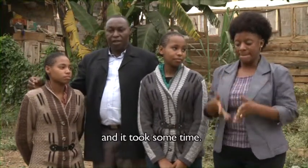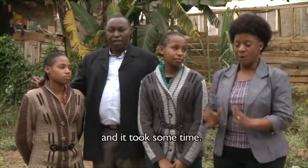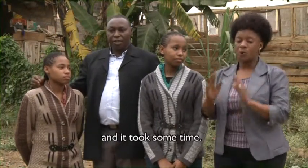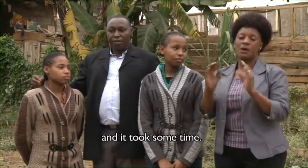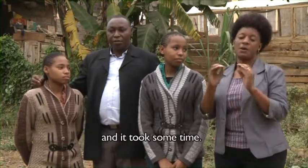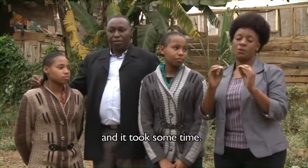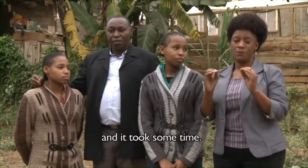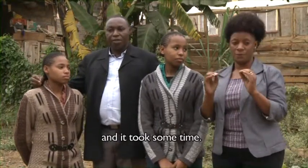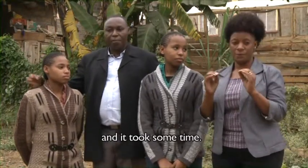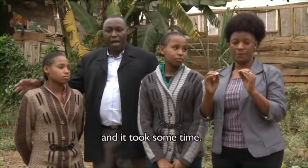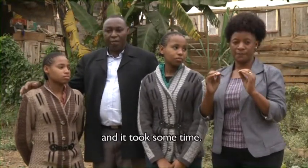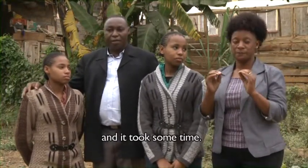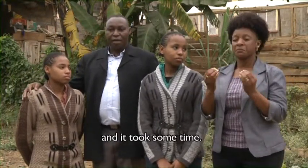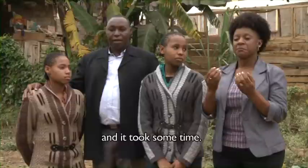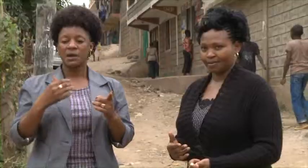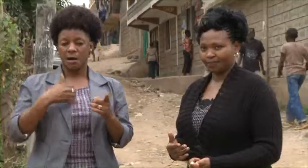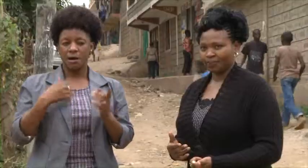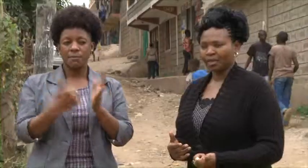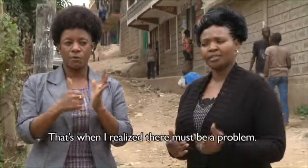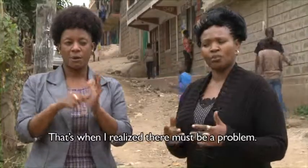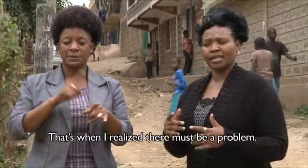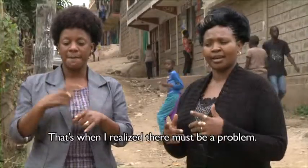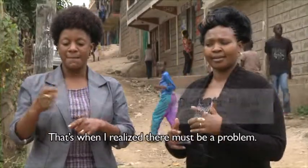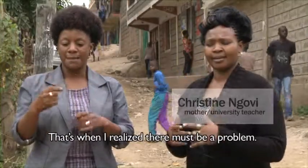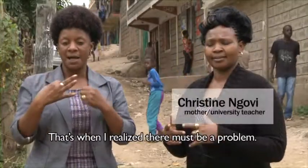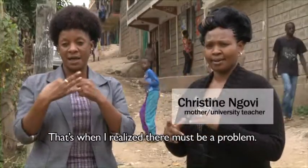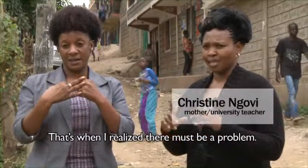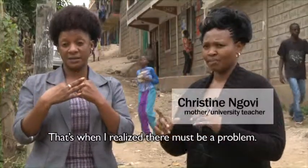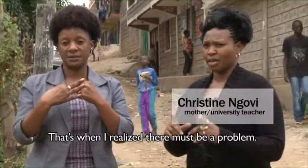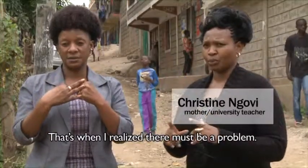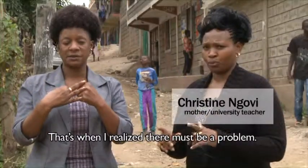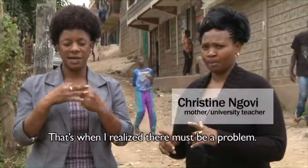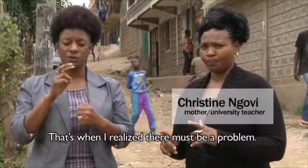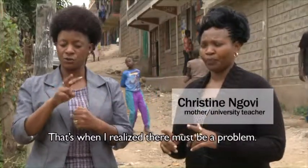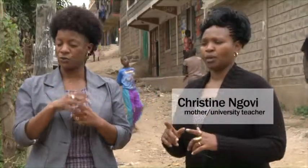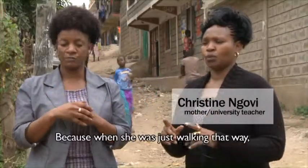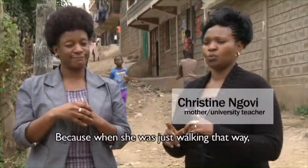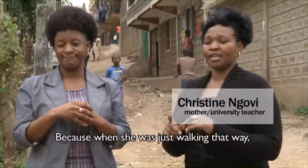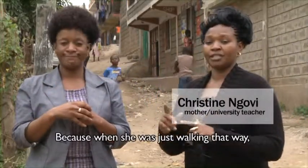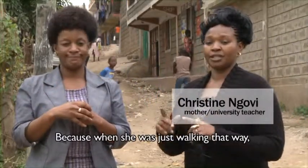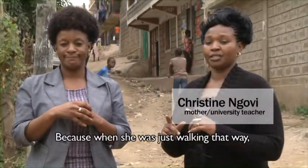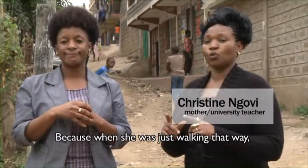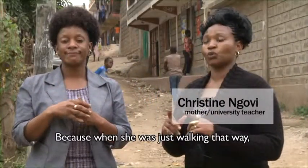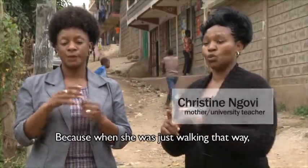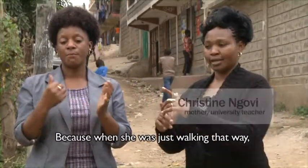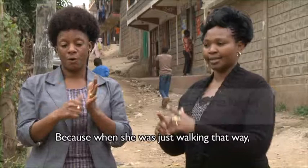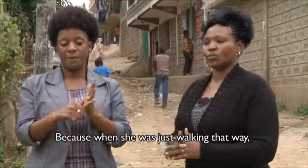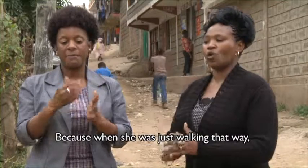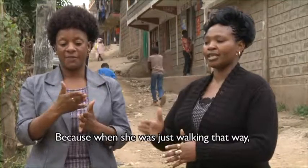and it took some time. That's when I realized there must be a problem, because when she was just walking